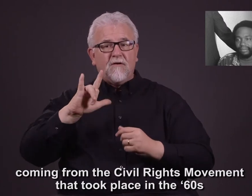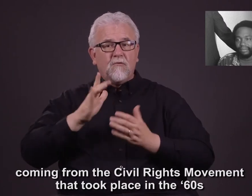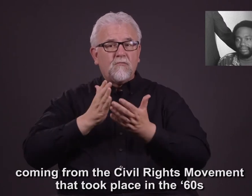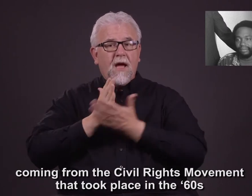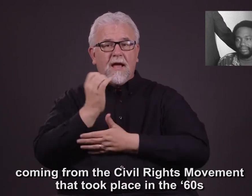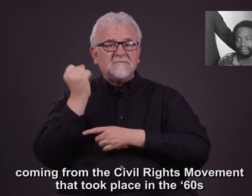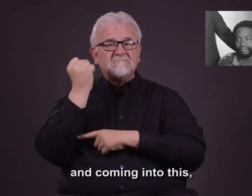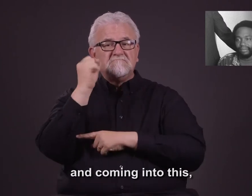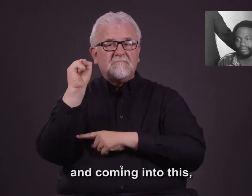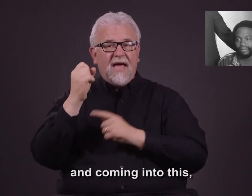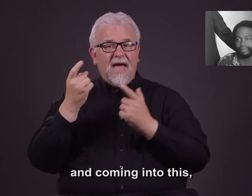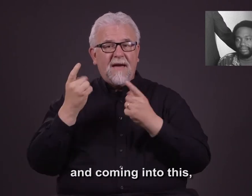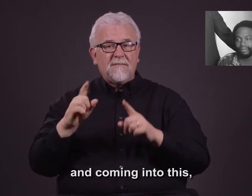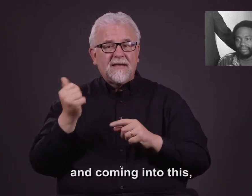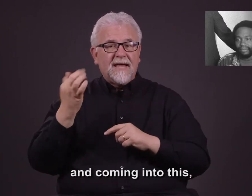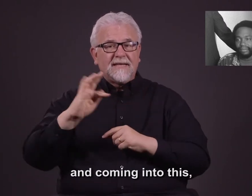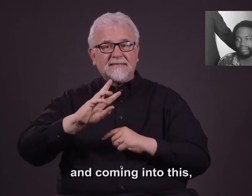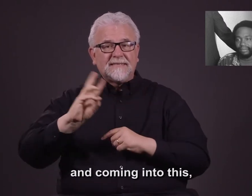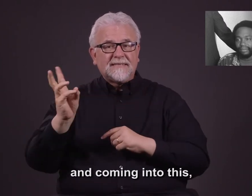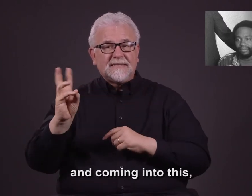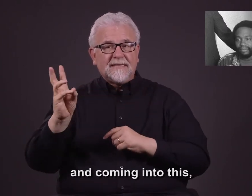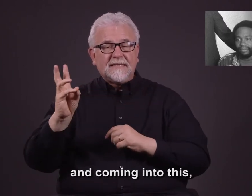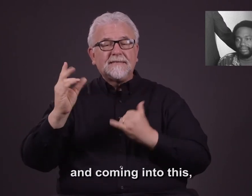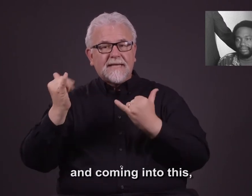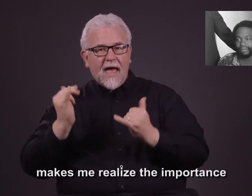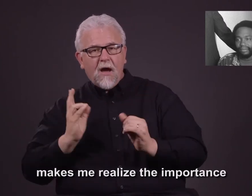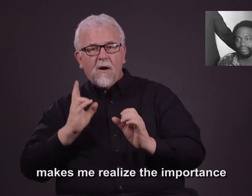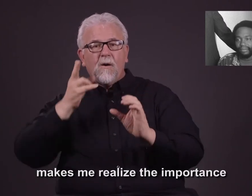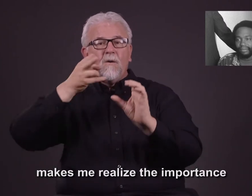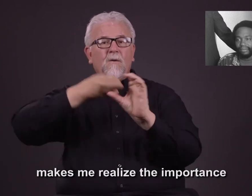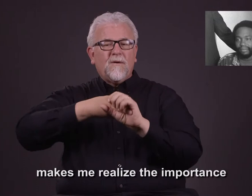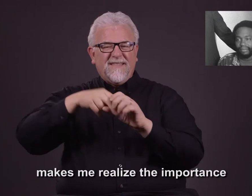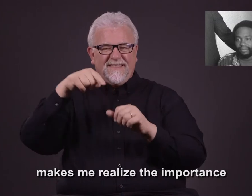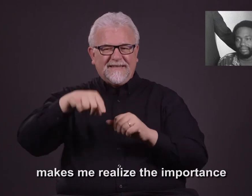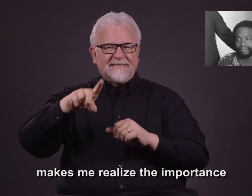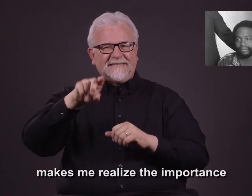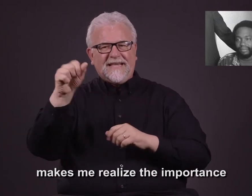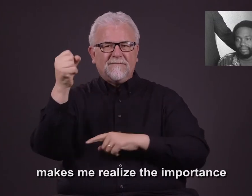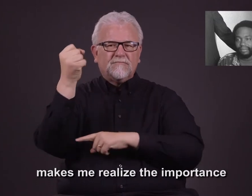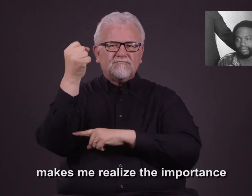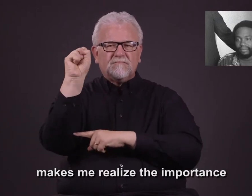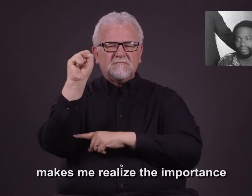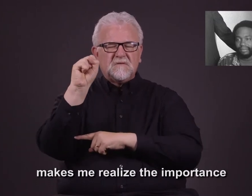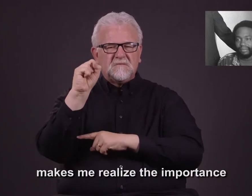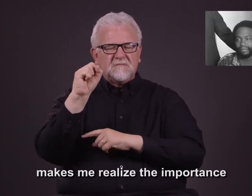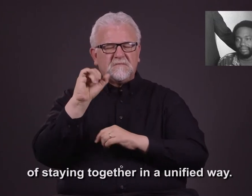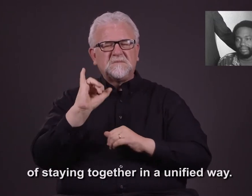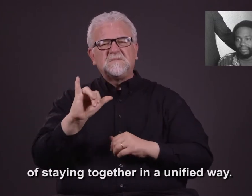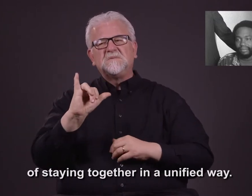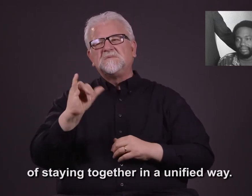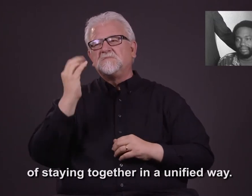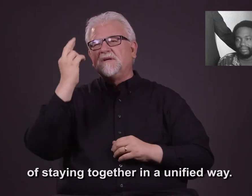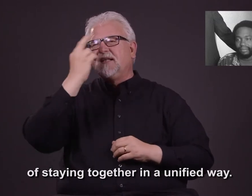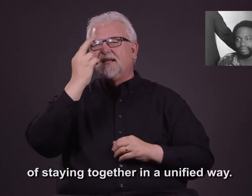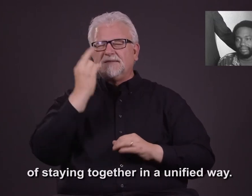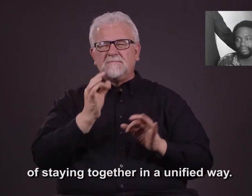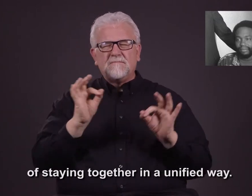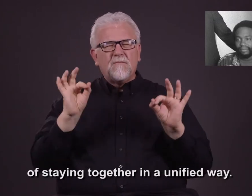60s and coming into this makes me realize the importance of staying together in a unified